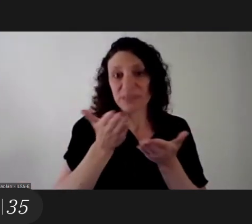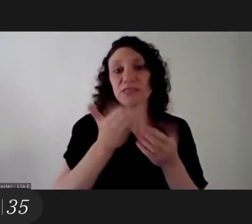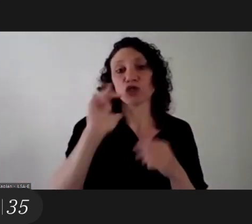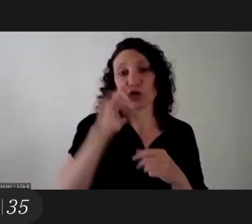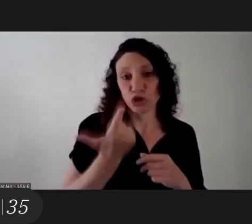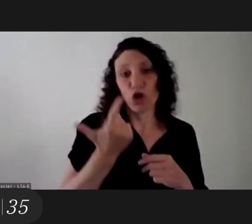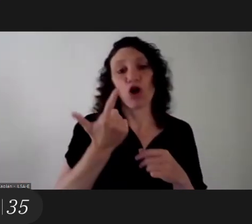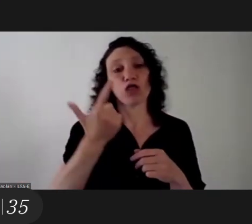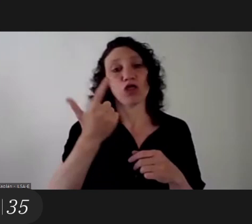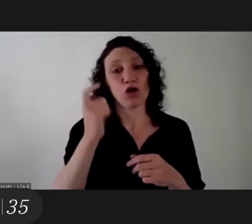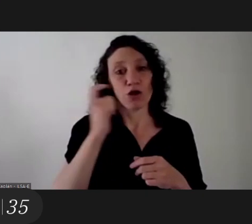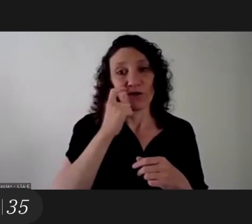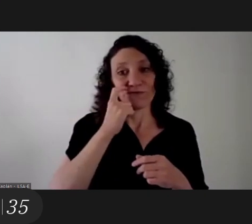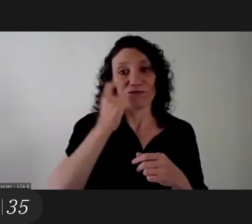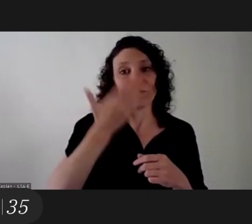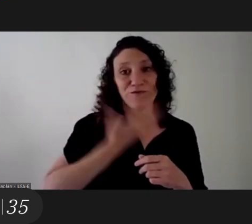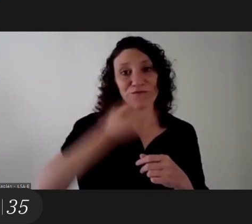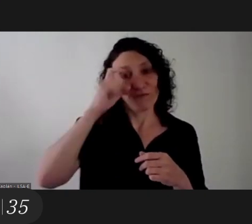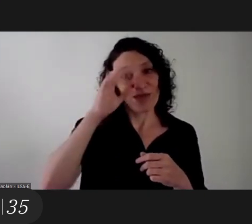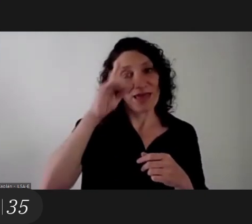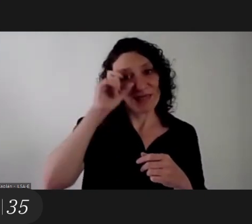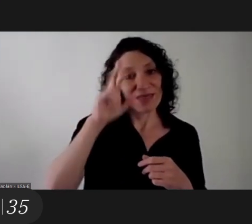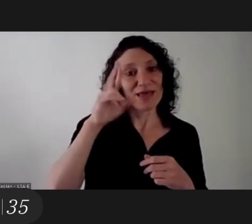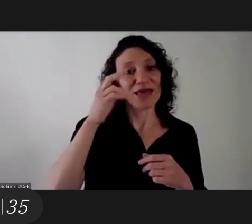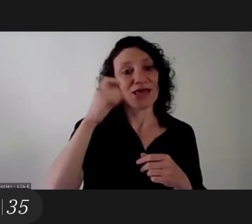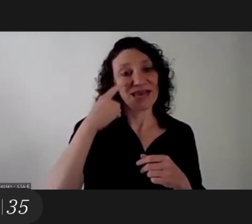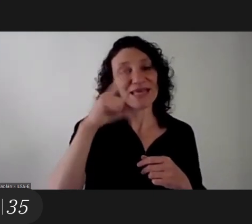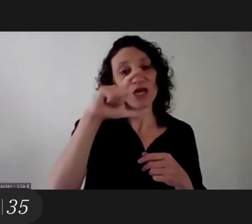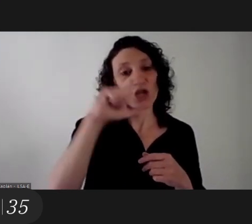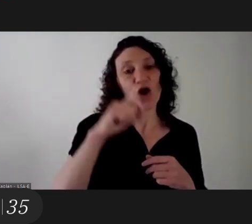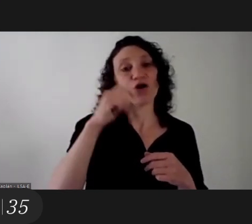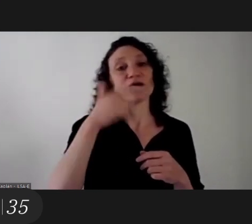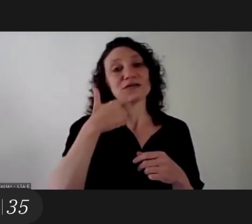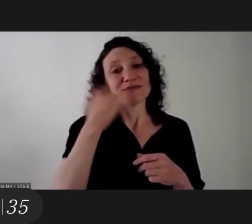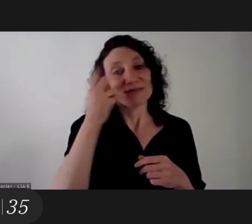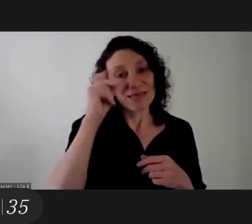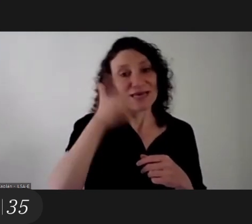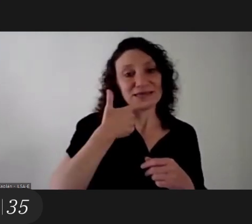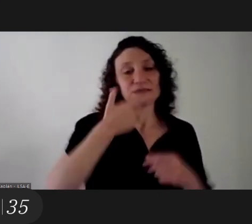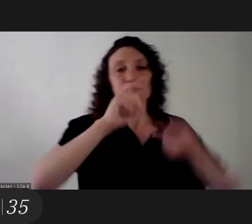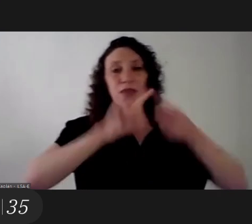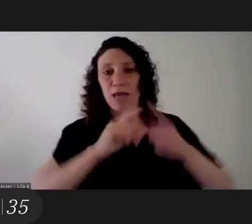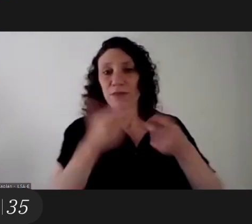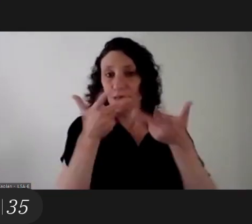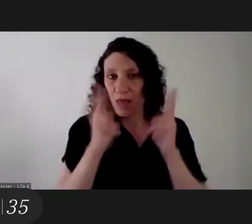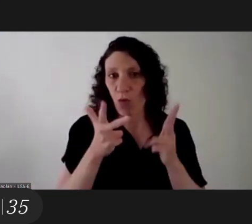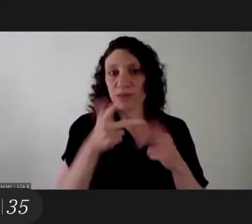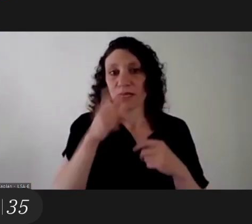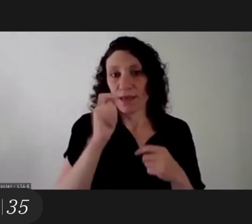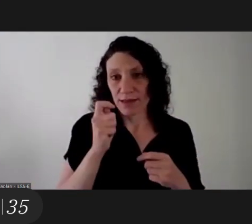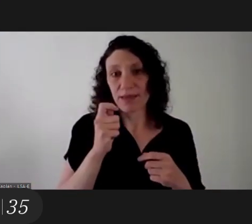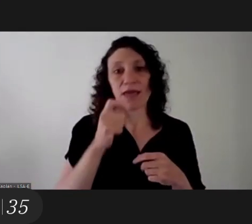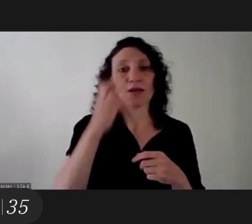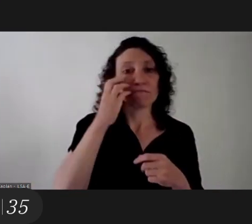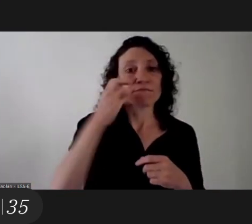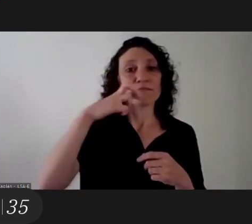uh sign language interpreters federico sykes is the advisor uh and then sign language interpreters